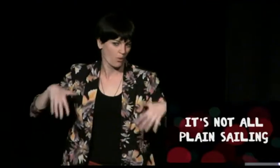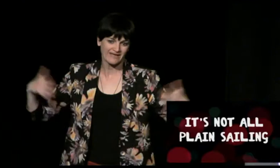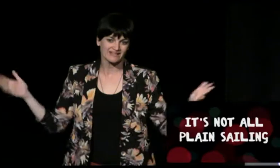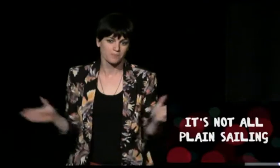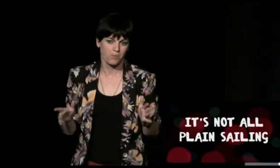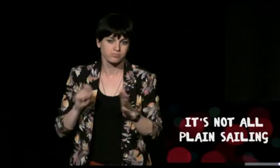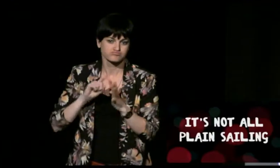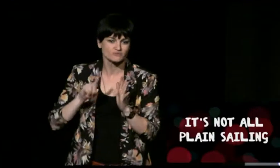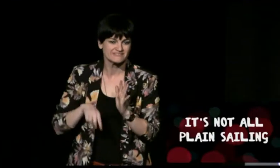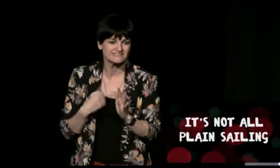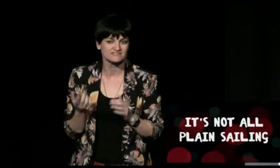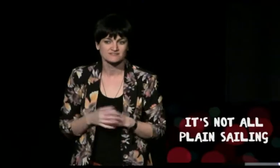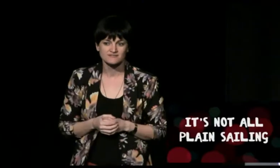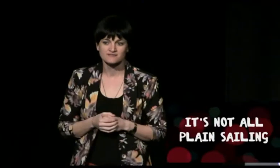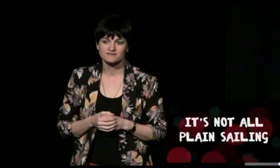greatly reduced which is fantastic.